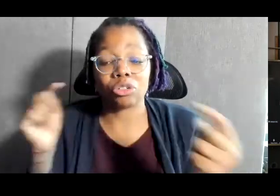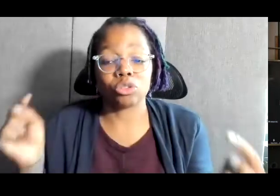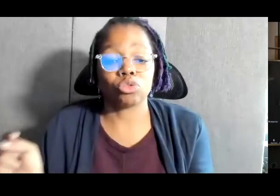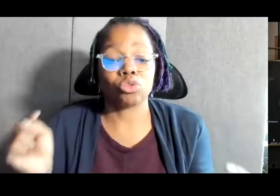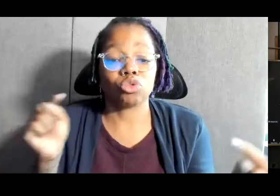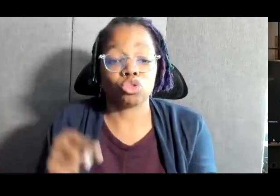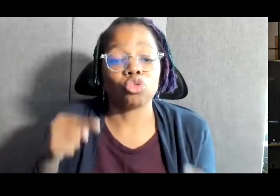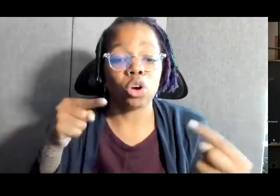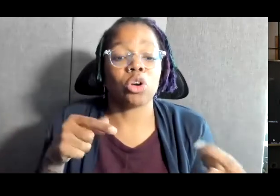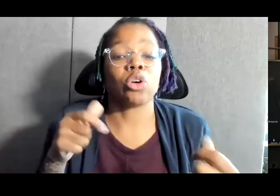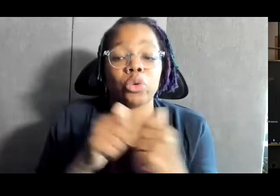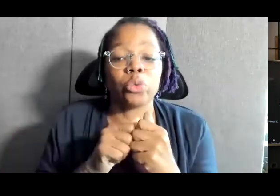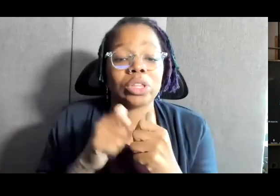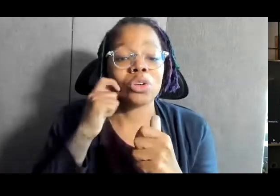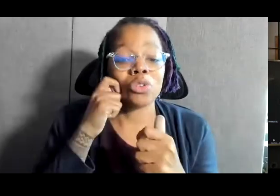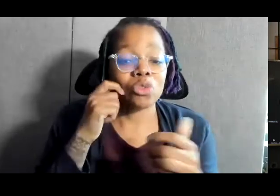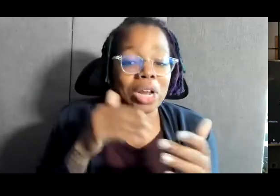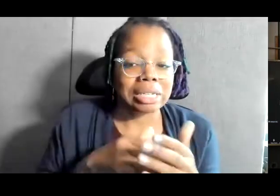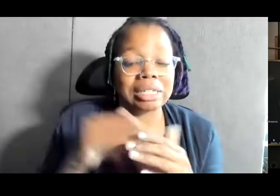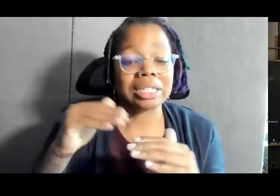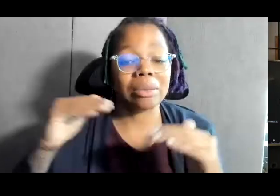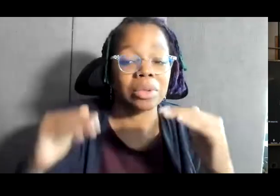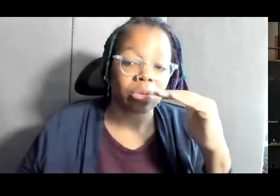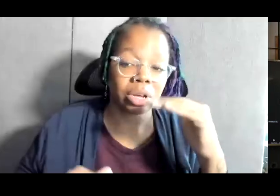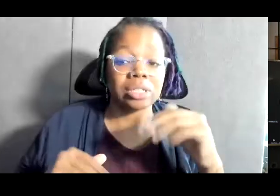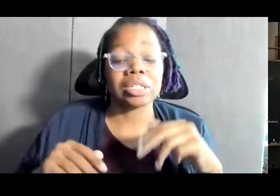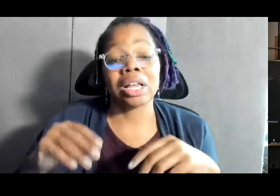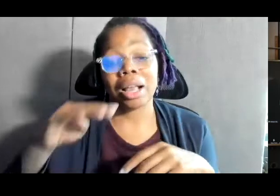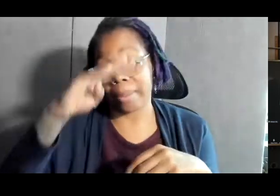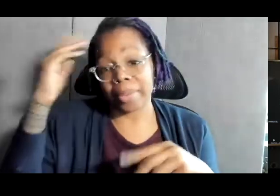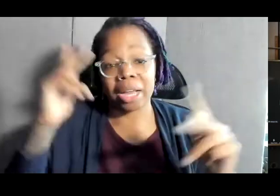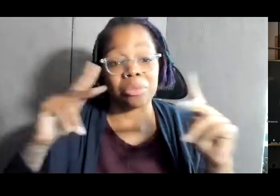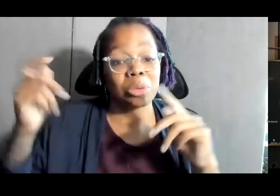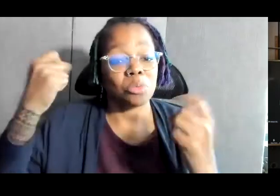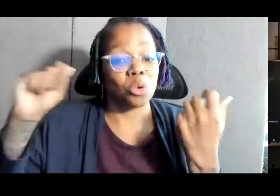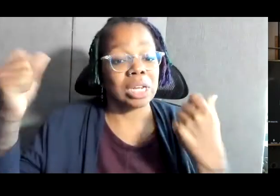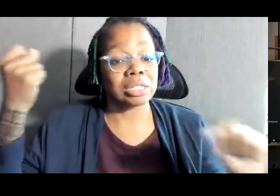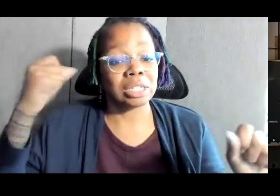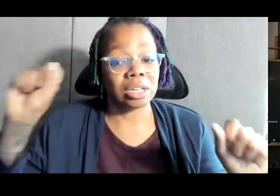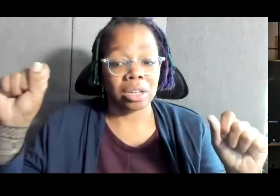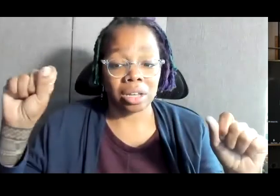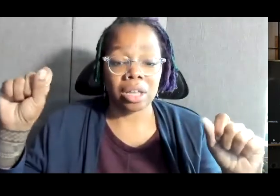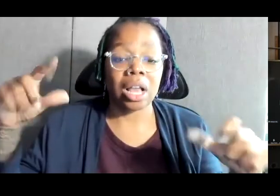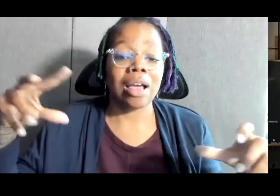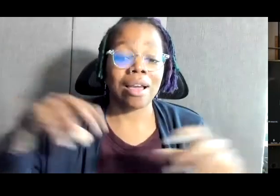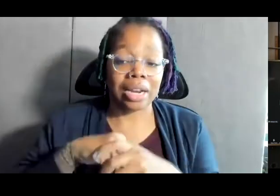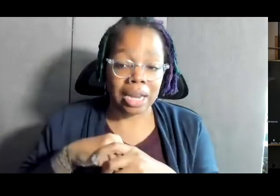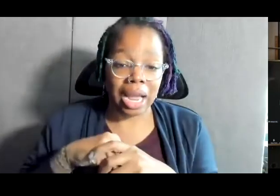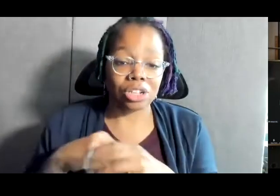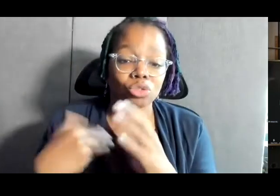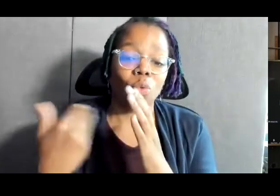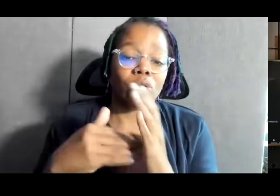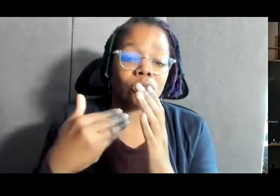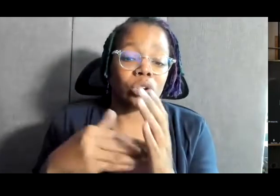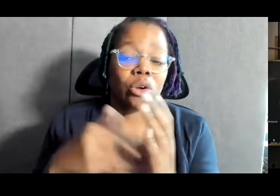challenges of racism and inequality, prompting African Americans to protest and engage over and